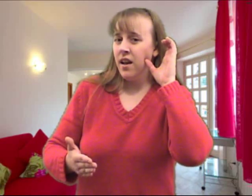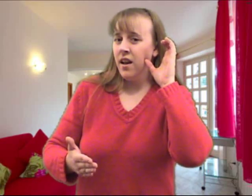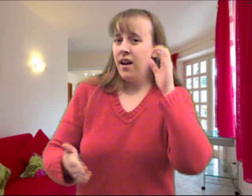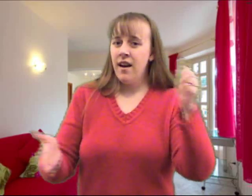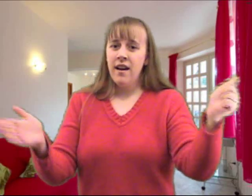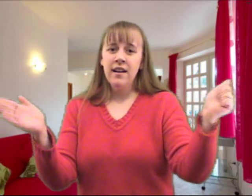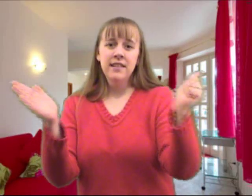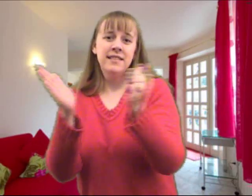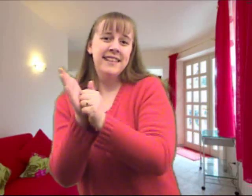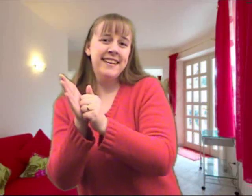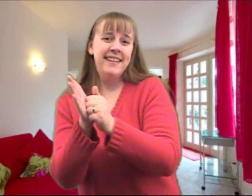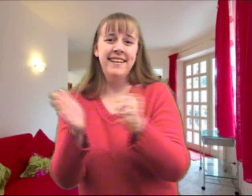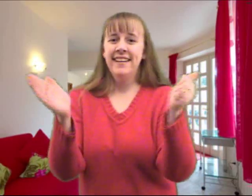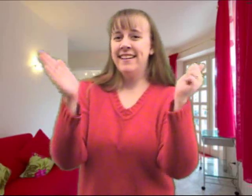the door.